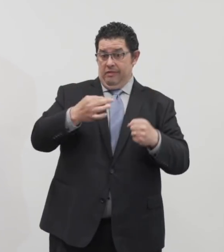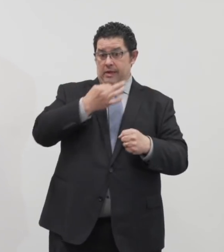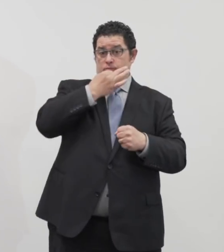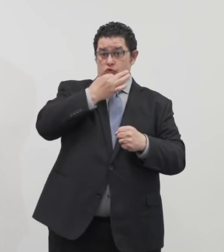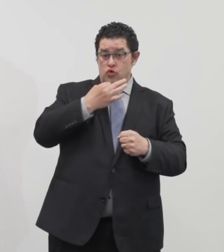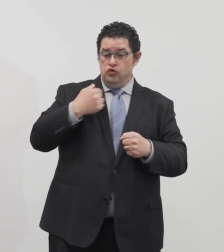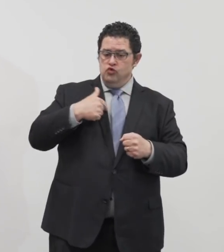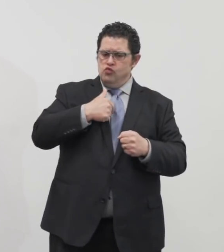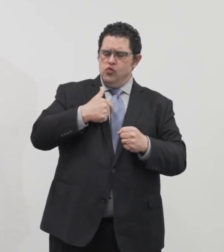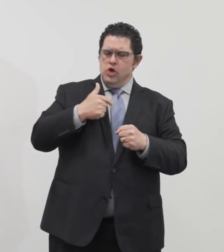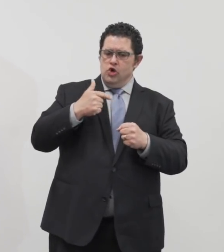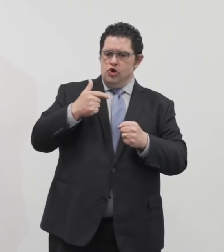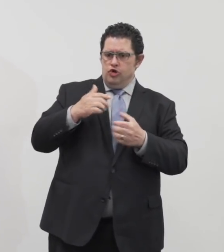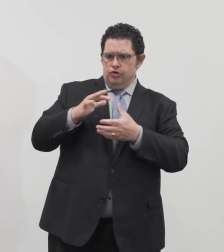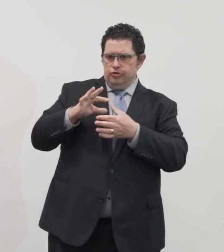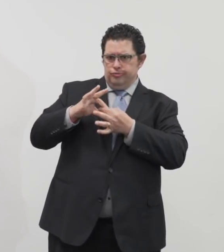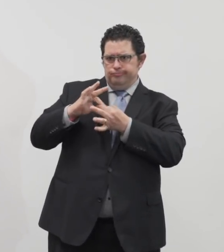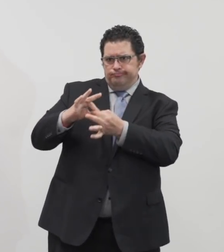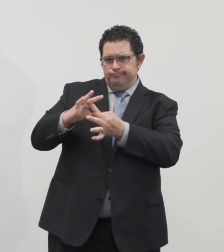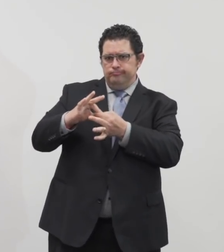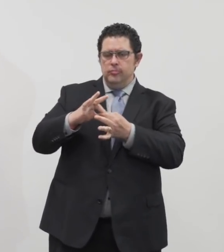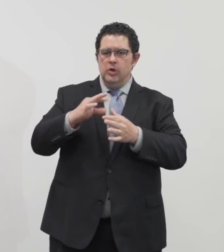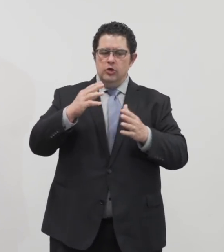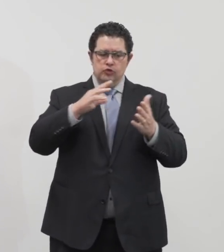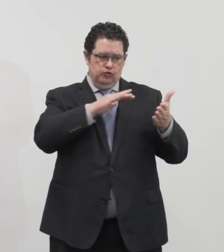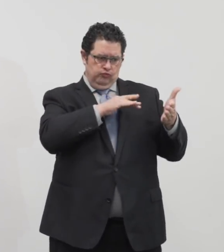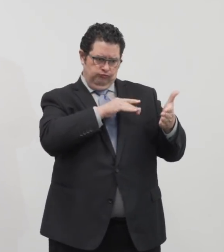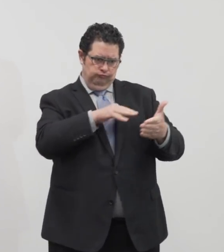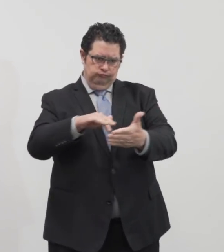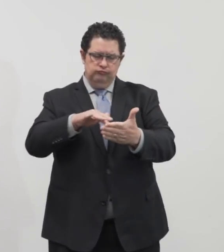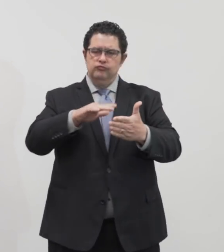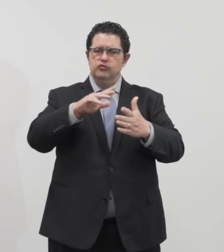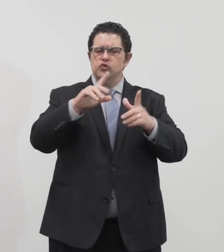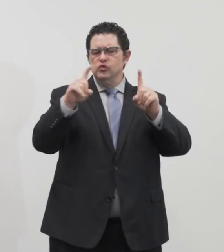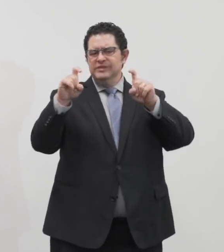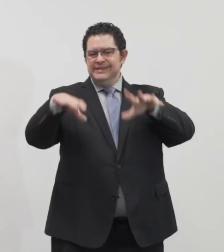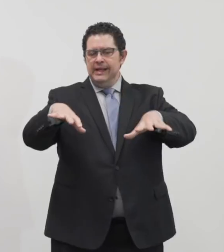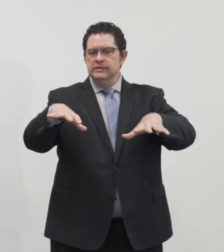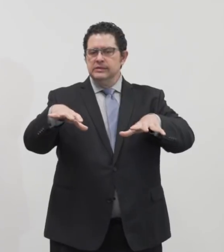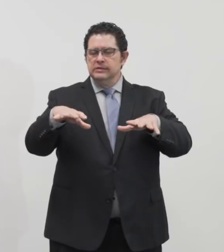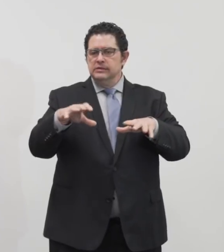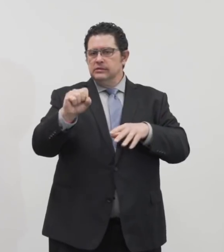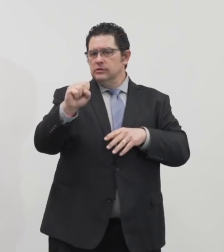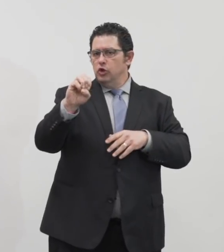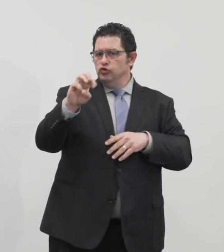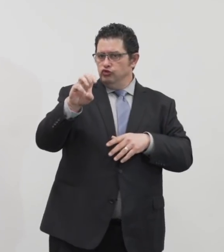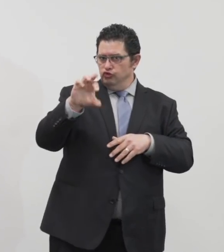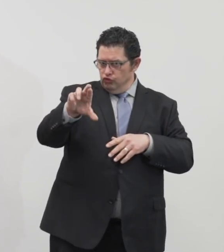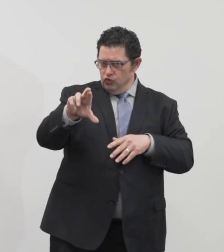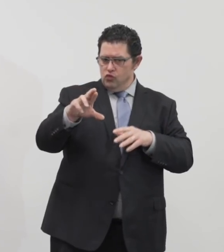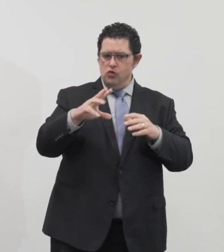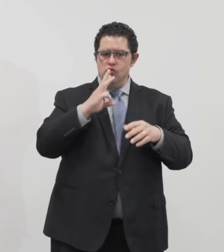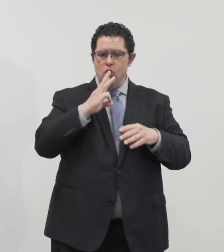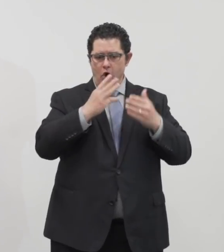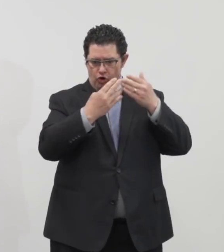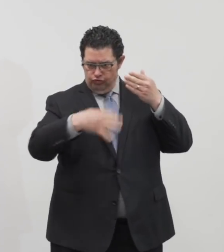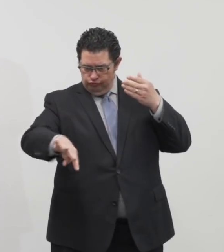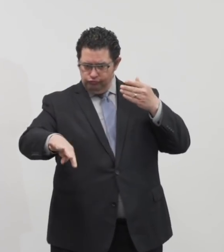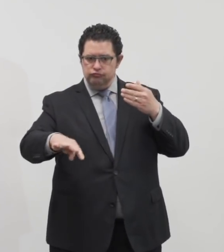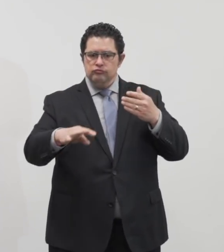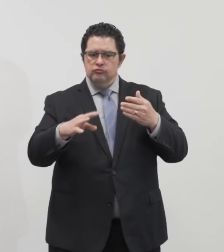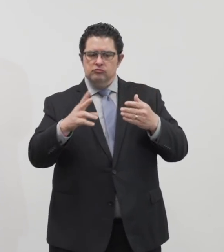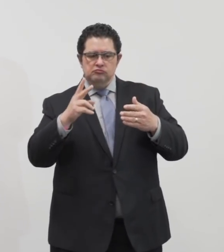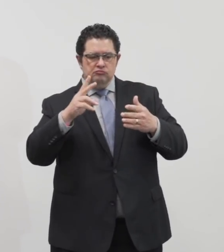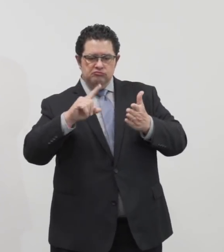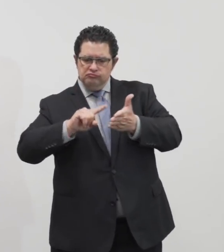study to test wastewater and see where the COVID-19 infection has spread or is spreading